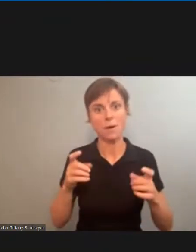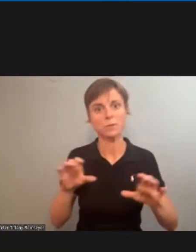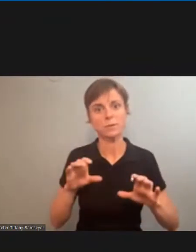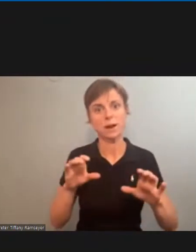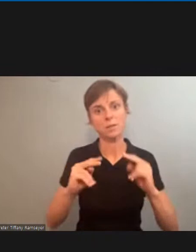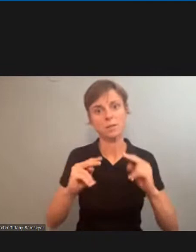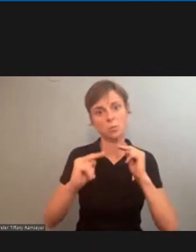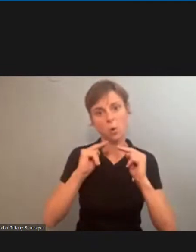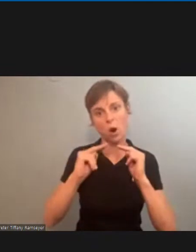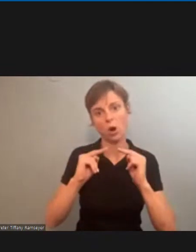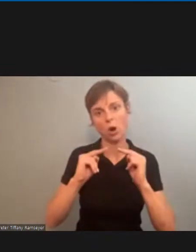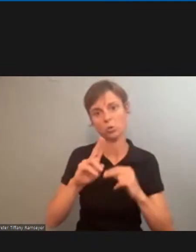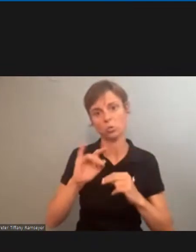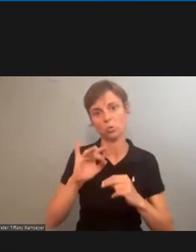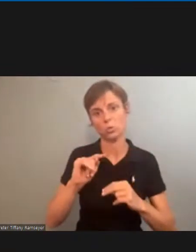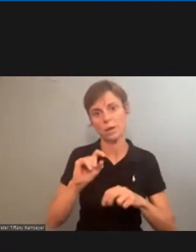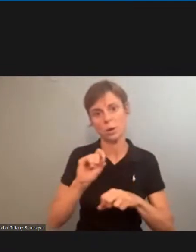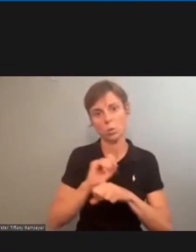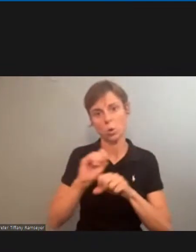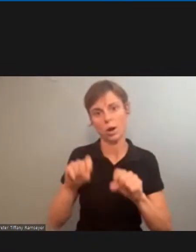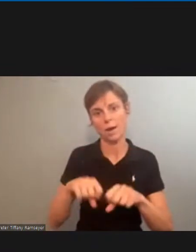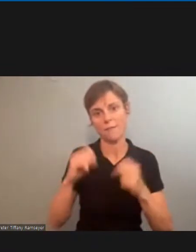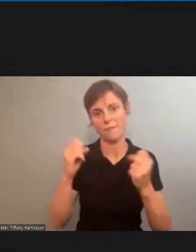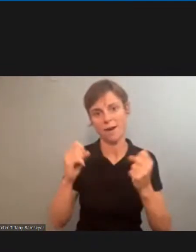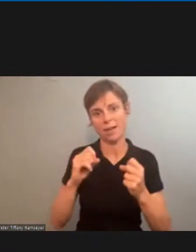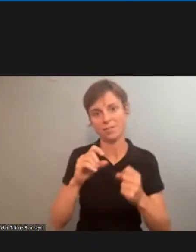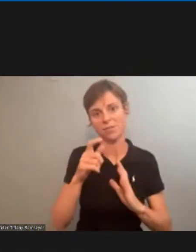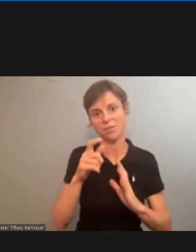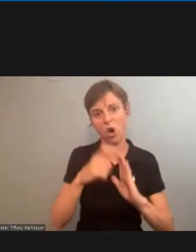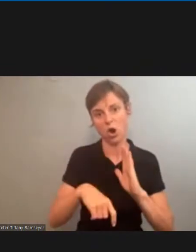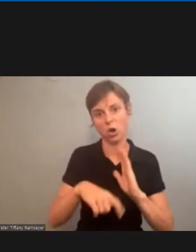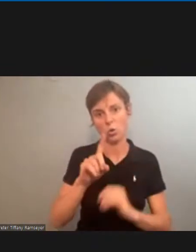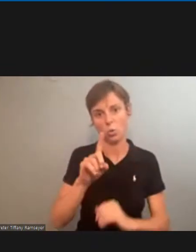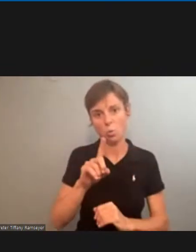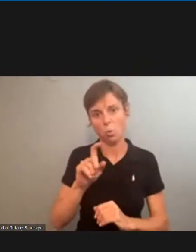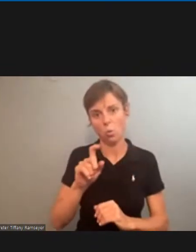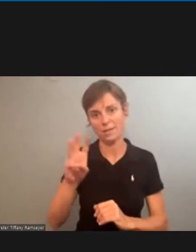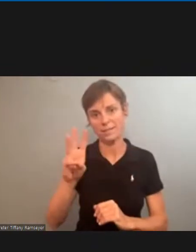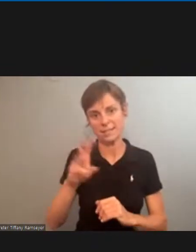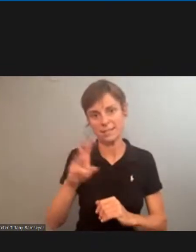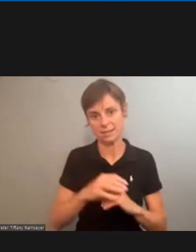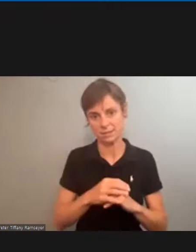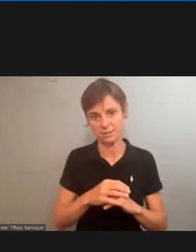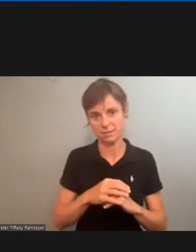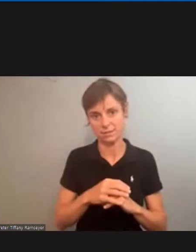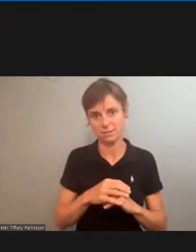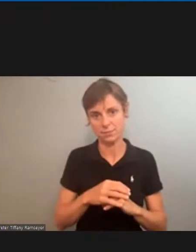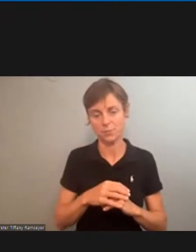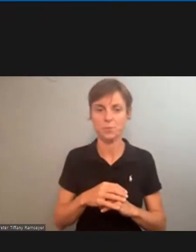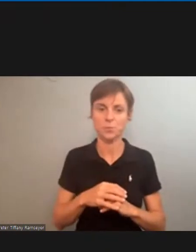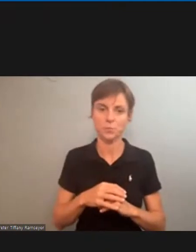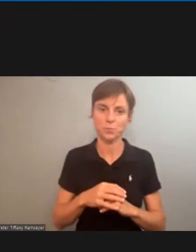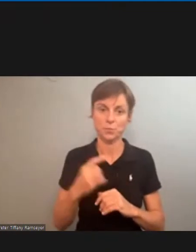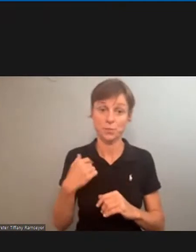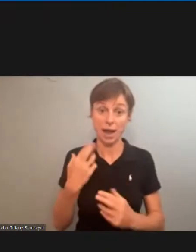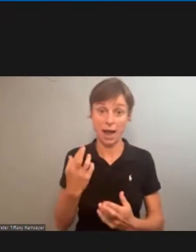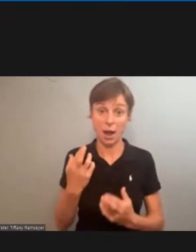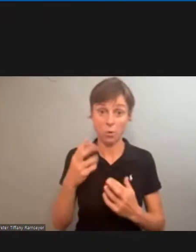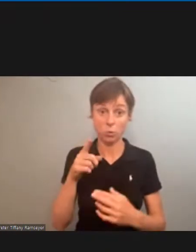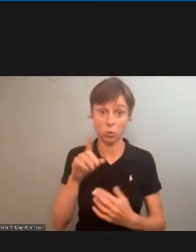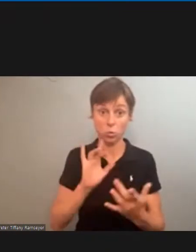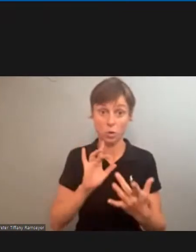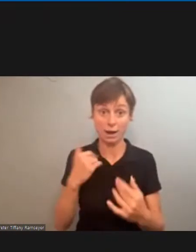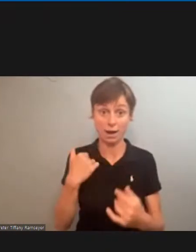in violation of Article 16. And I would recommend that you either contact